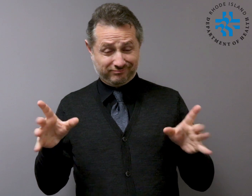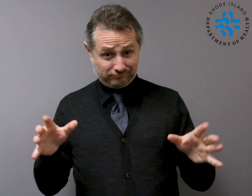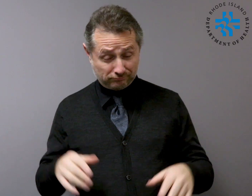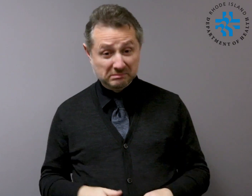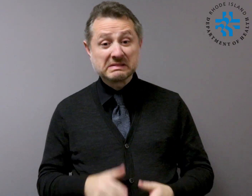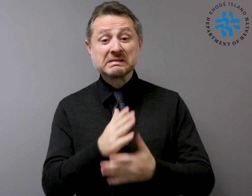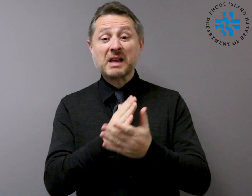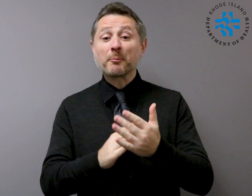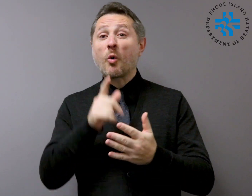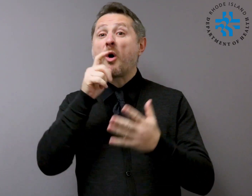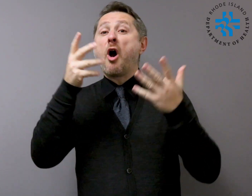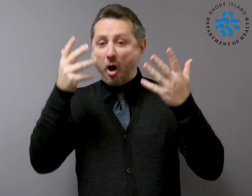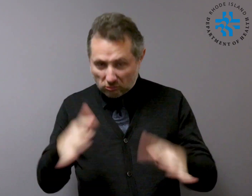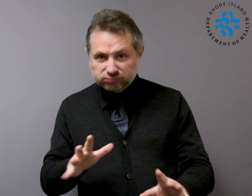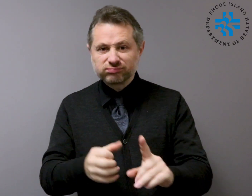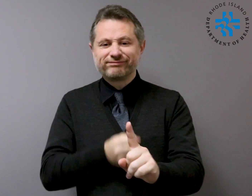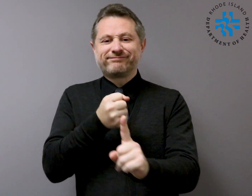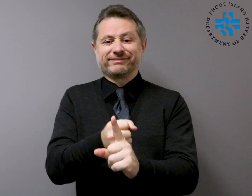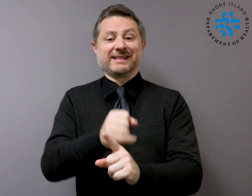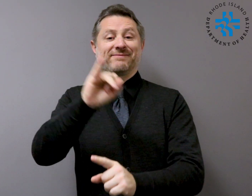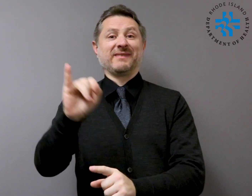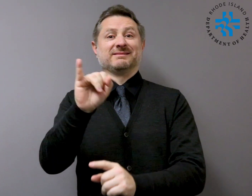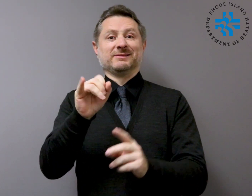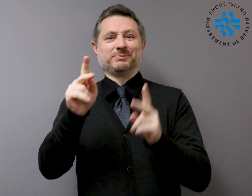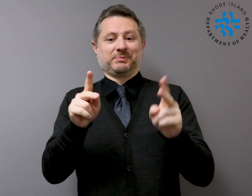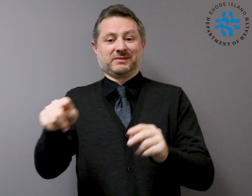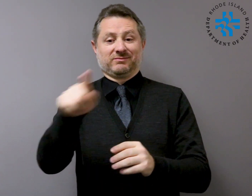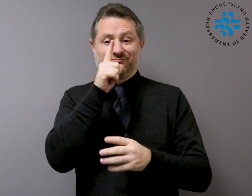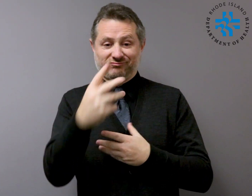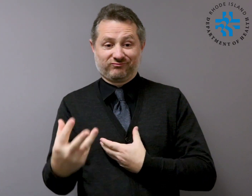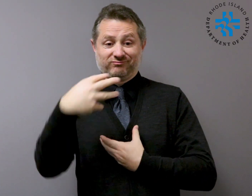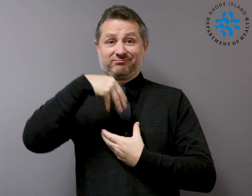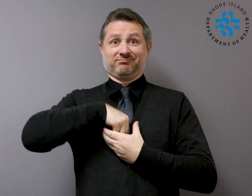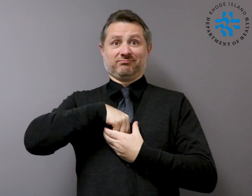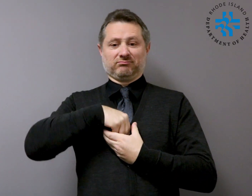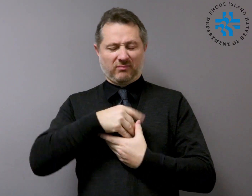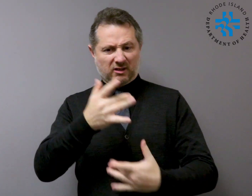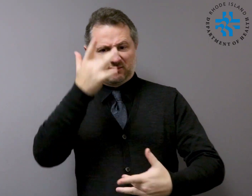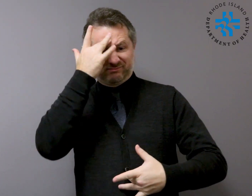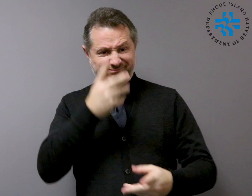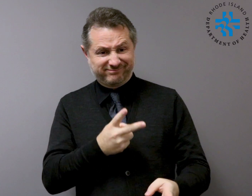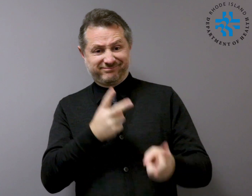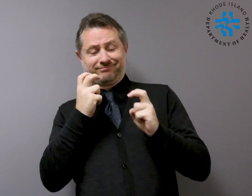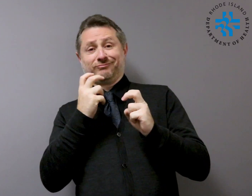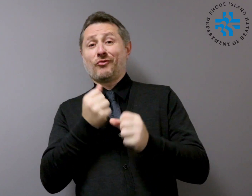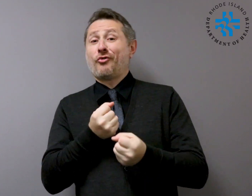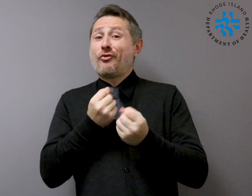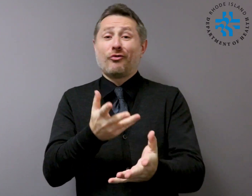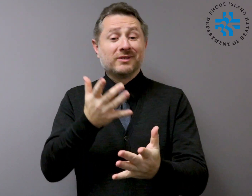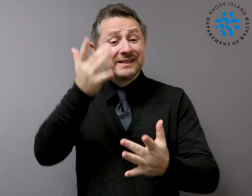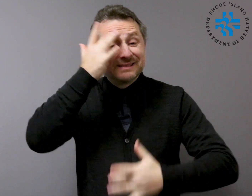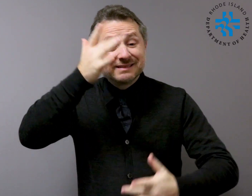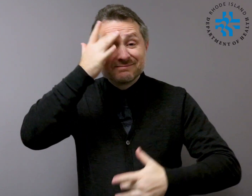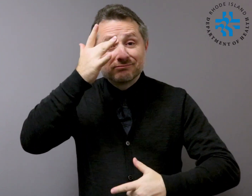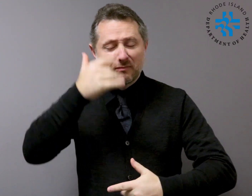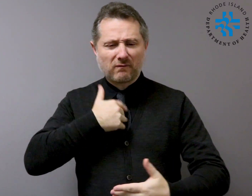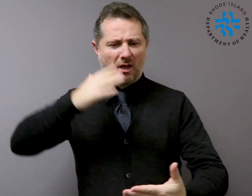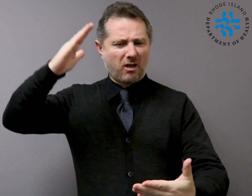Some infect people and are known to cause illnesses ranging from the common cold to more severe diseases, such as Middle East Respiratory Syndrome